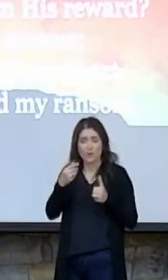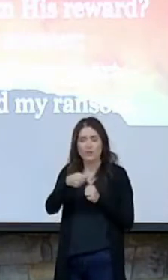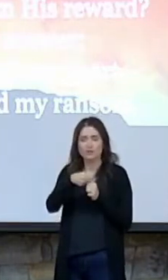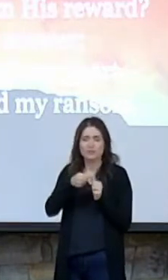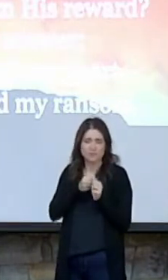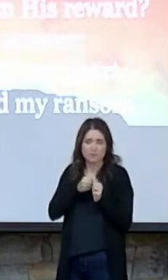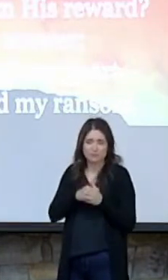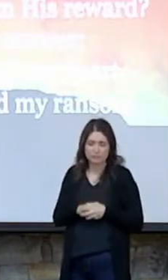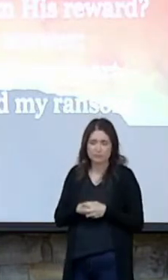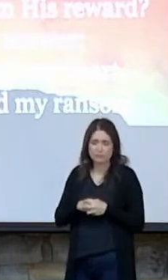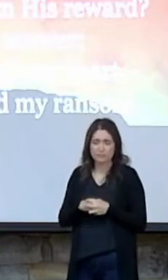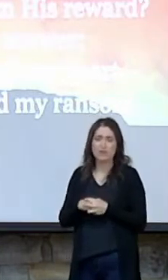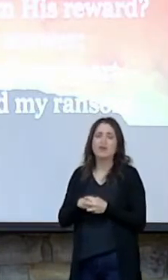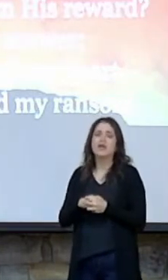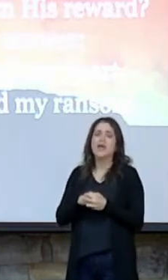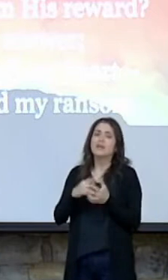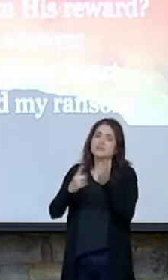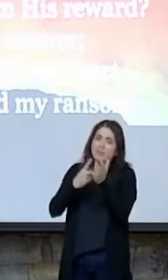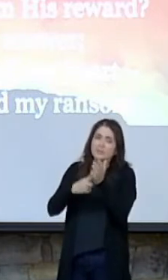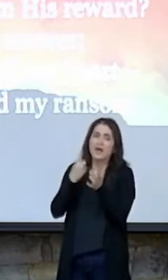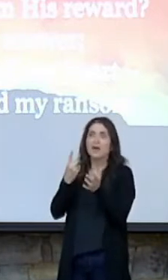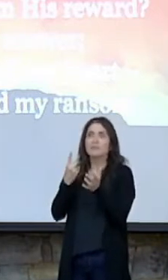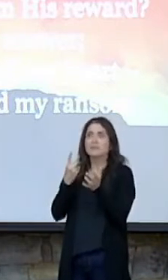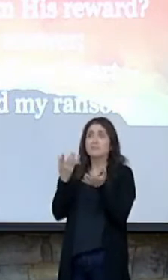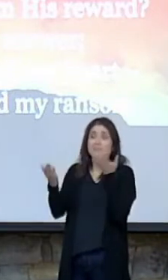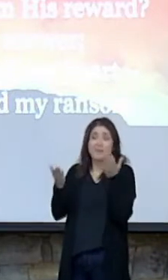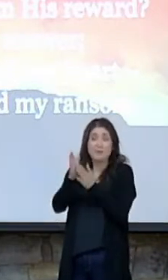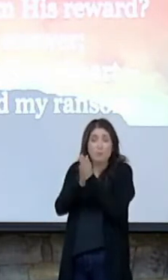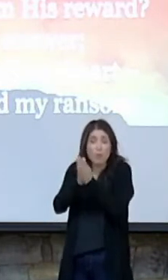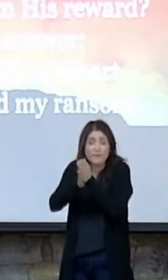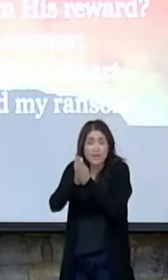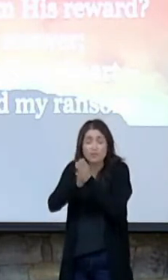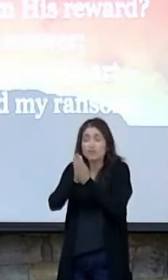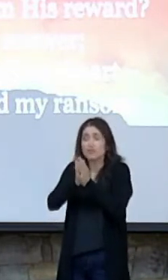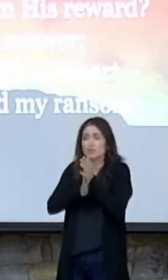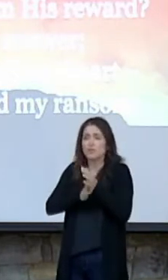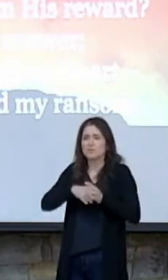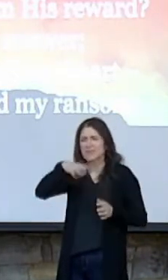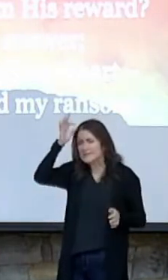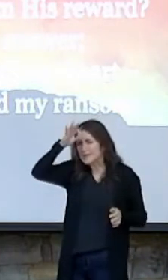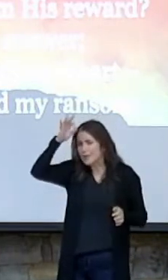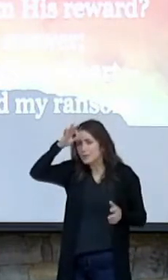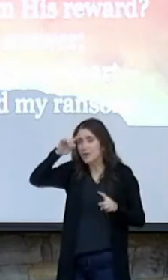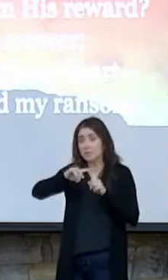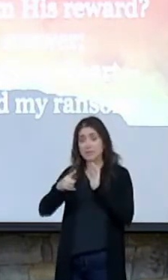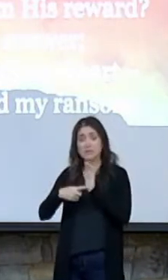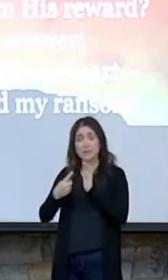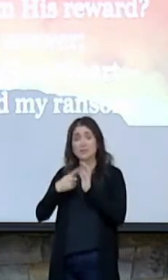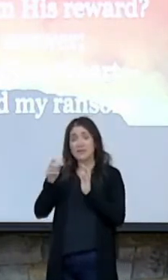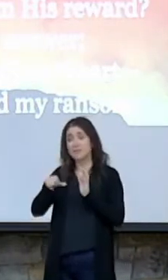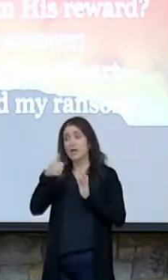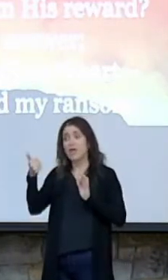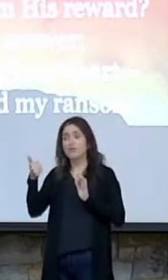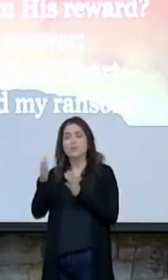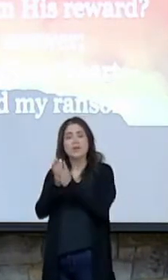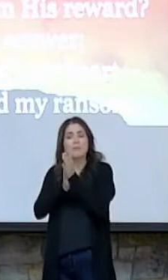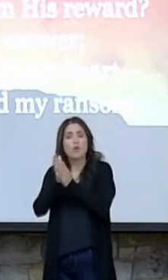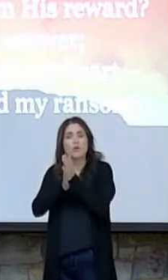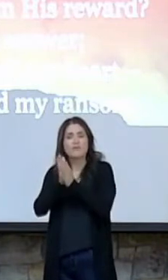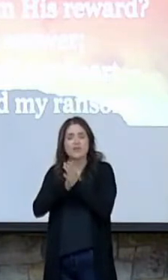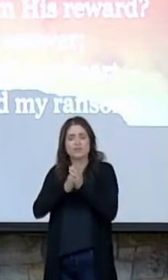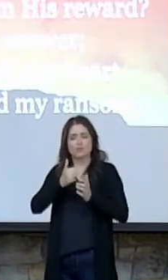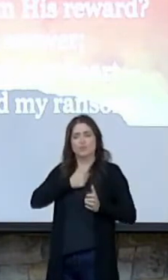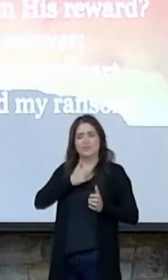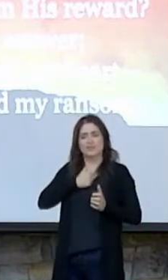things. And sometimes maybe the motivation was out of ignorance, but there were other times that that motivation was self